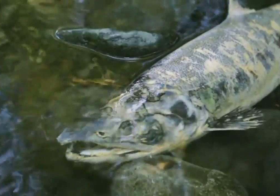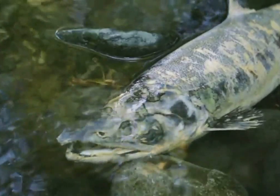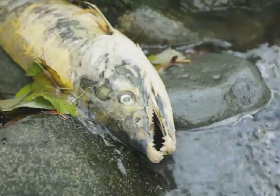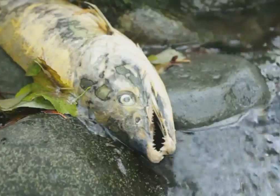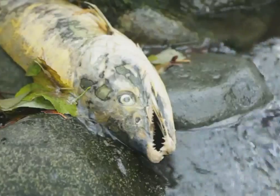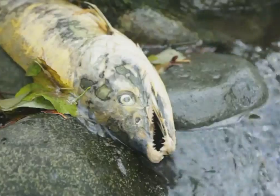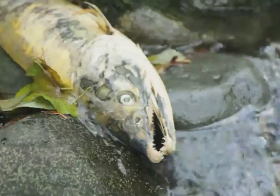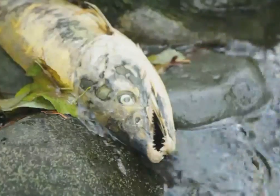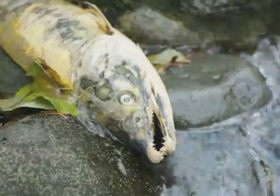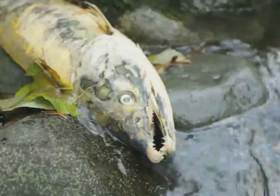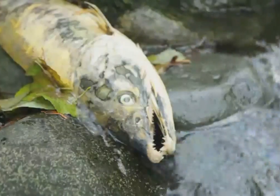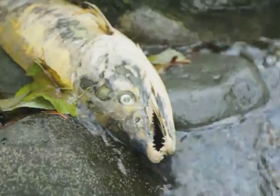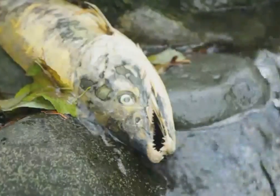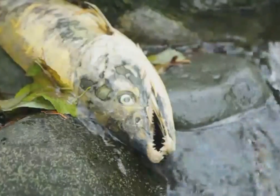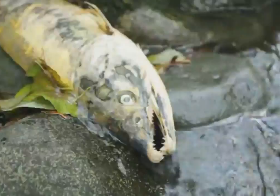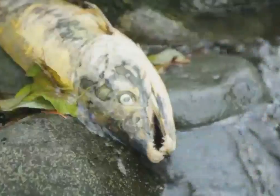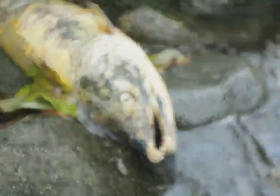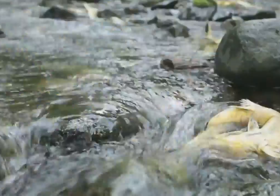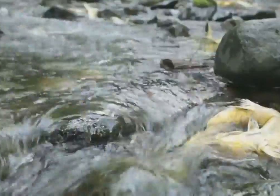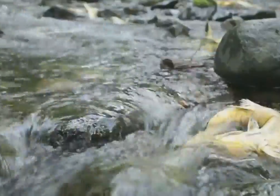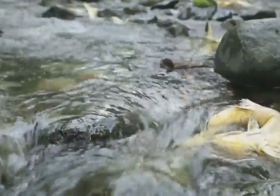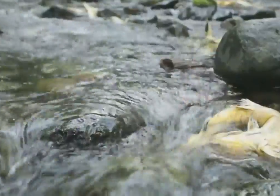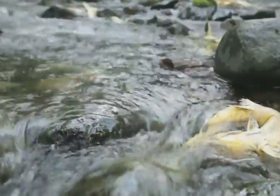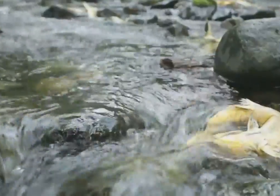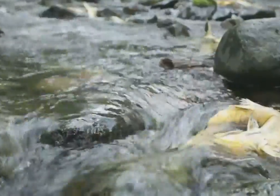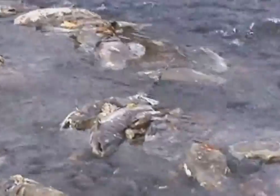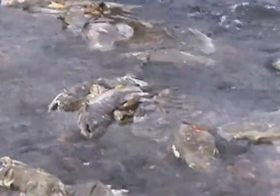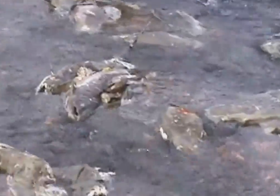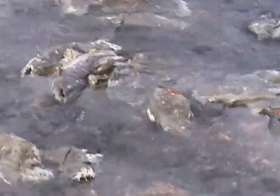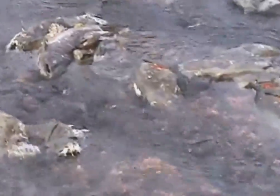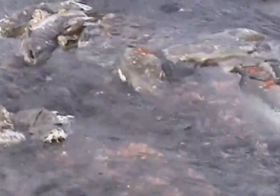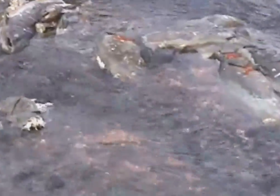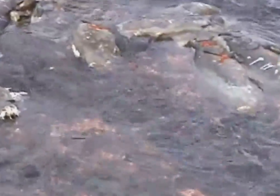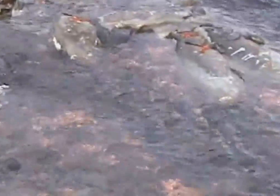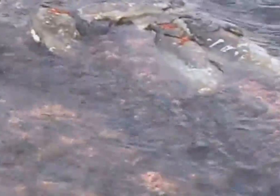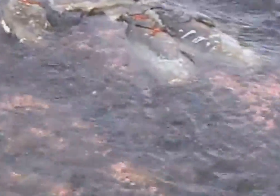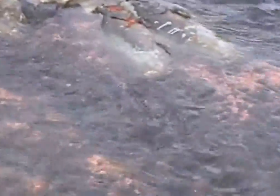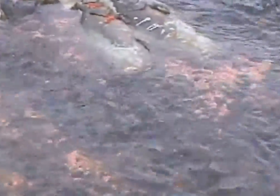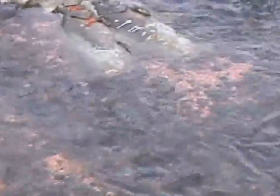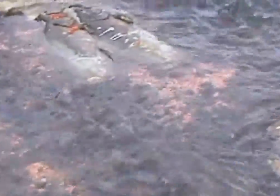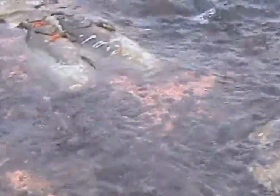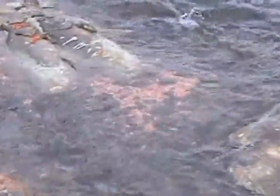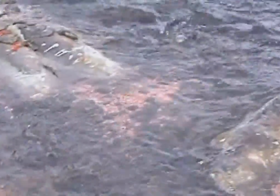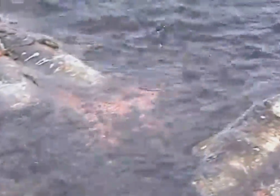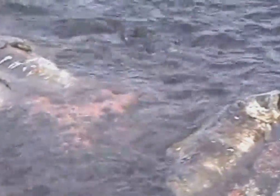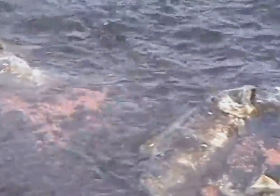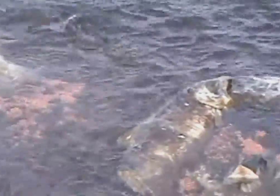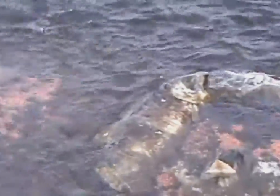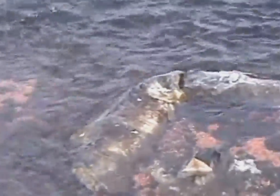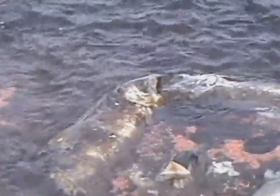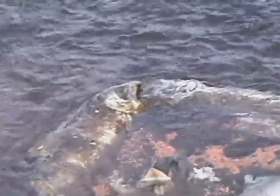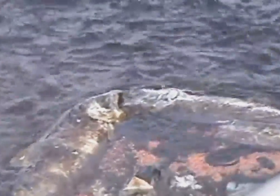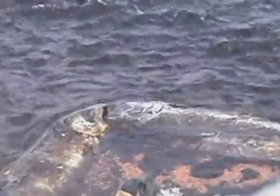their offspring into the divinely orchestrated cycle they just completed themselves. How so?